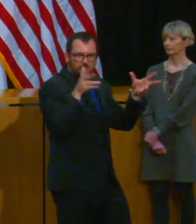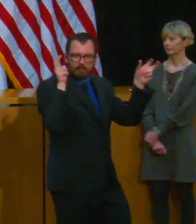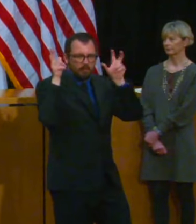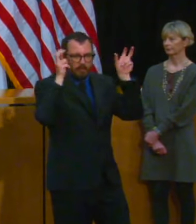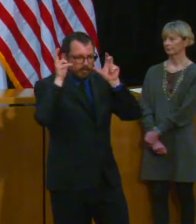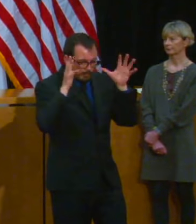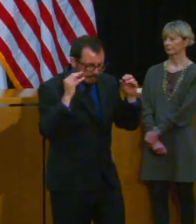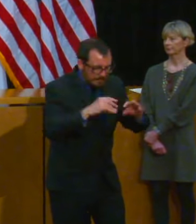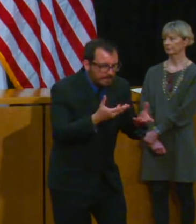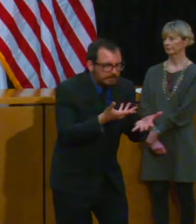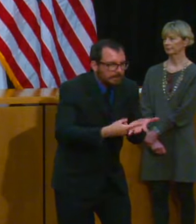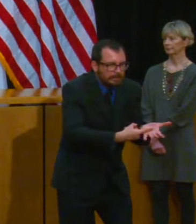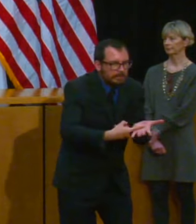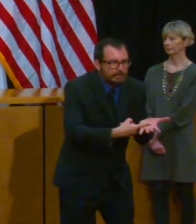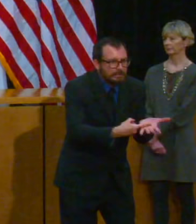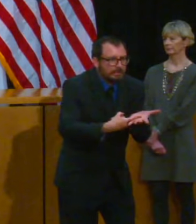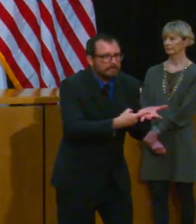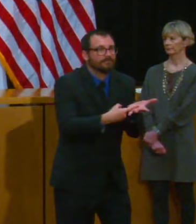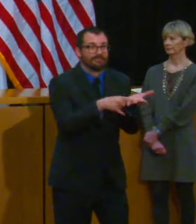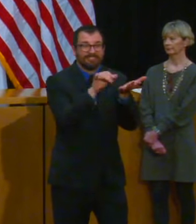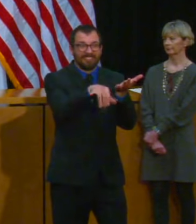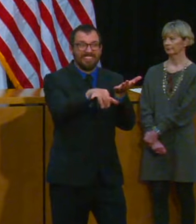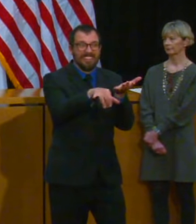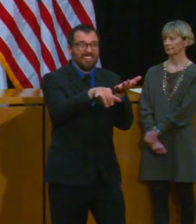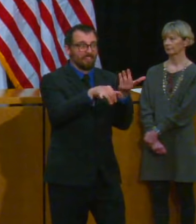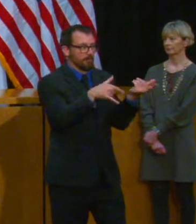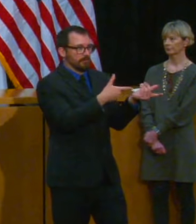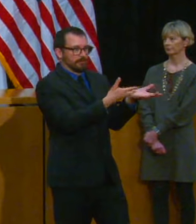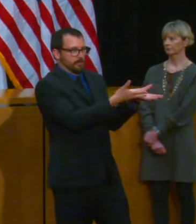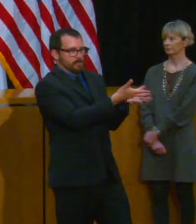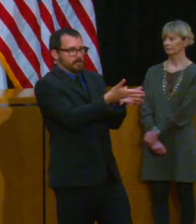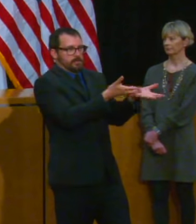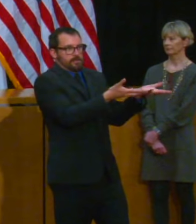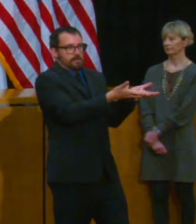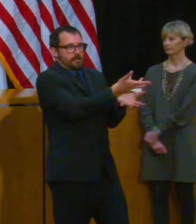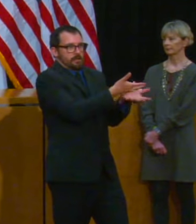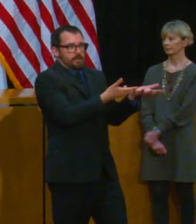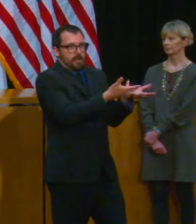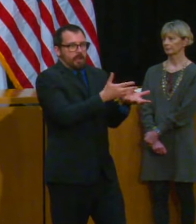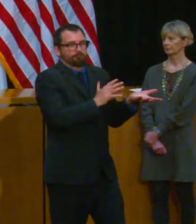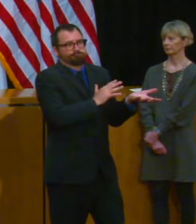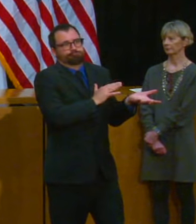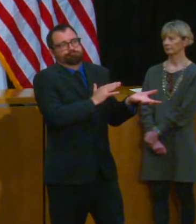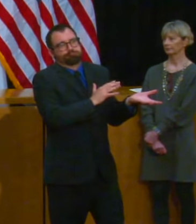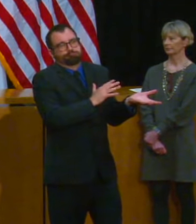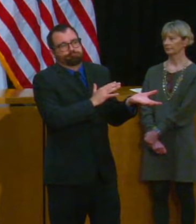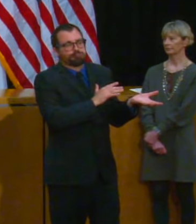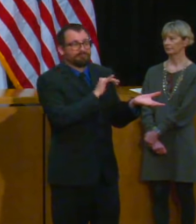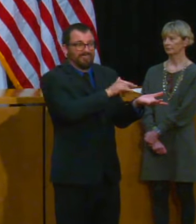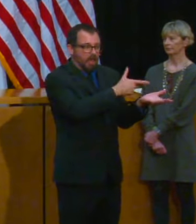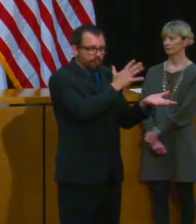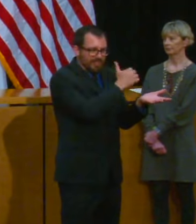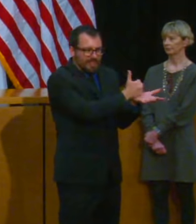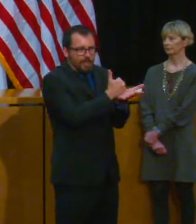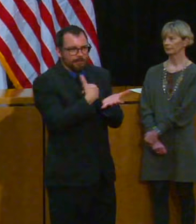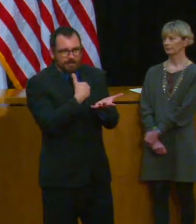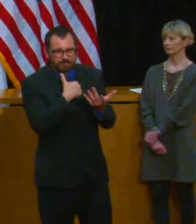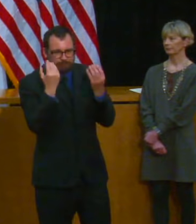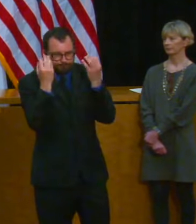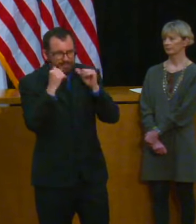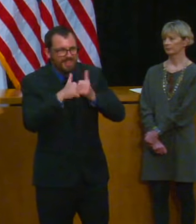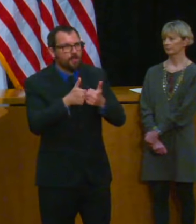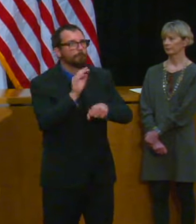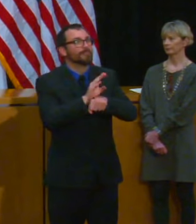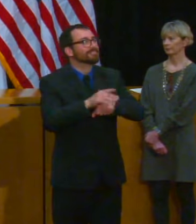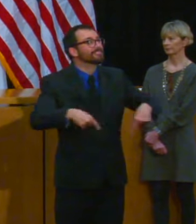your vertical your business model open and part of the reason why these guys are